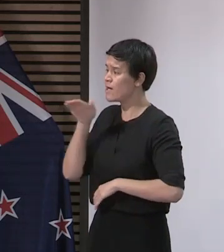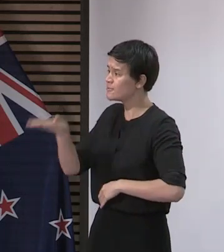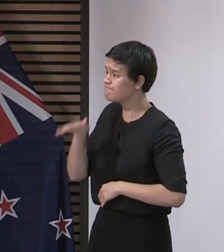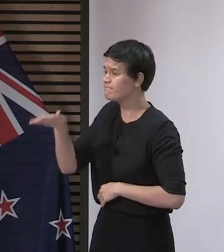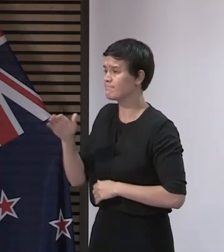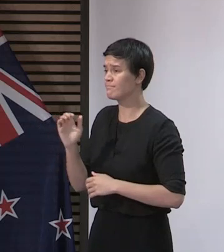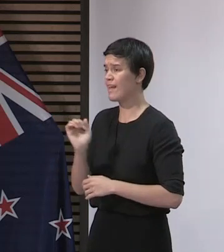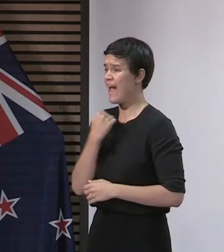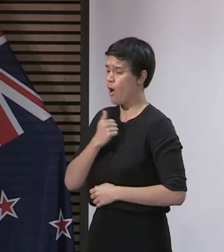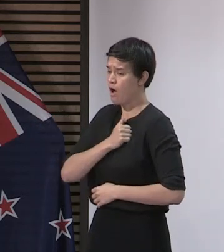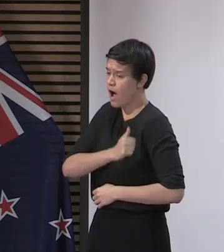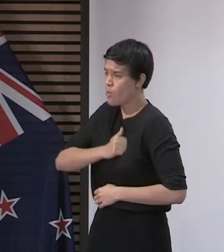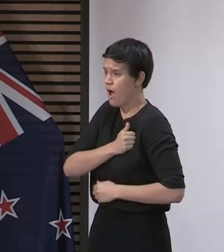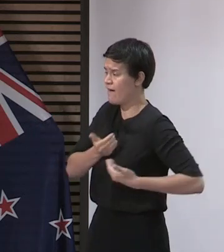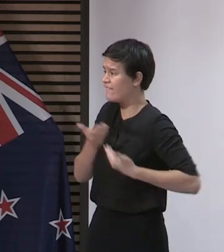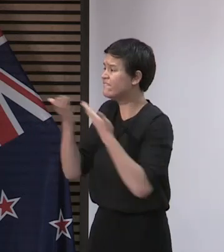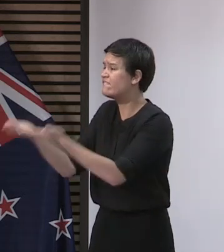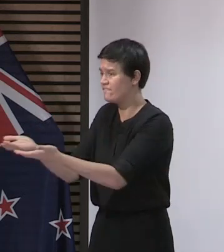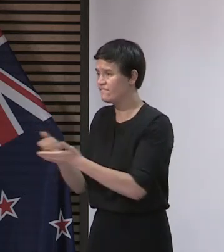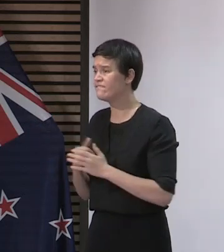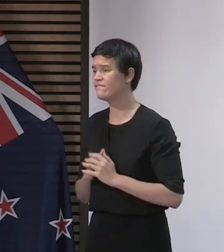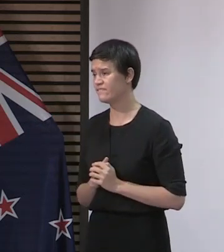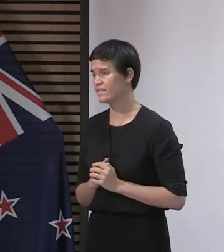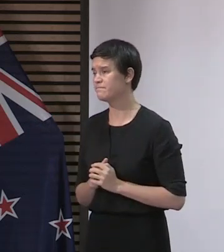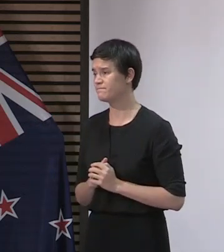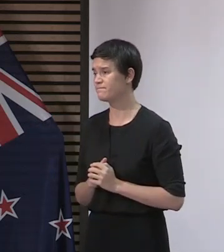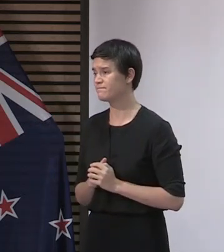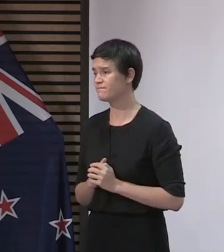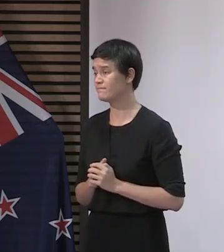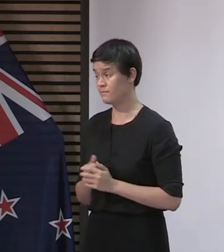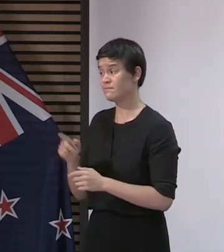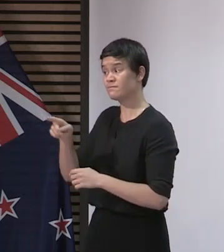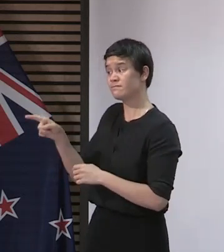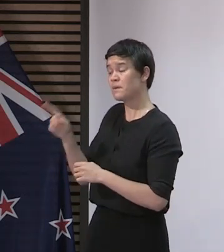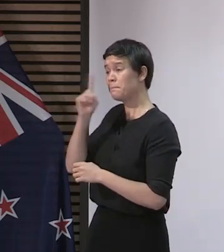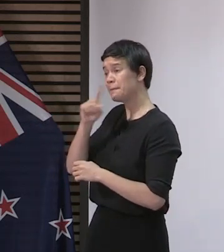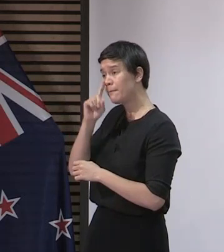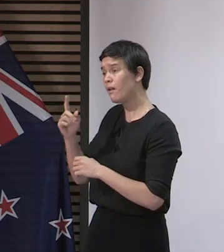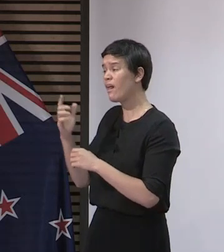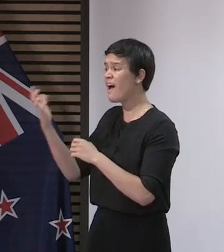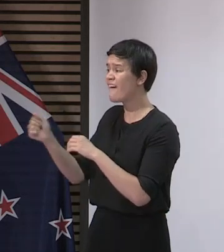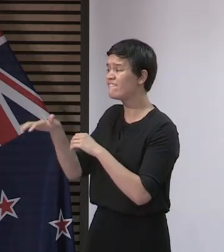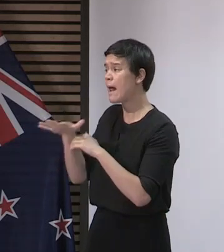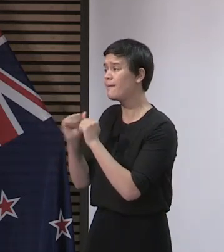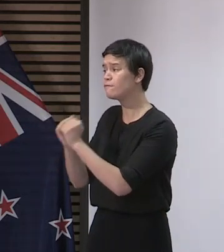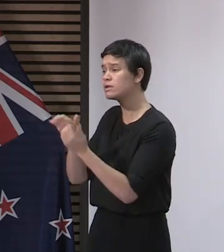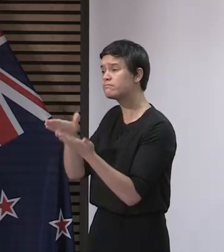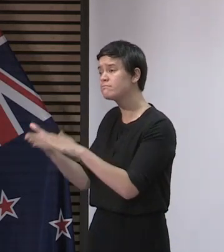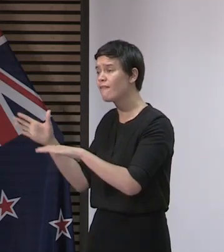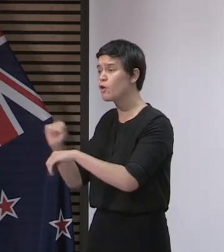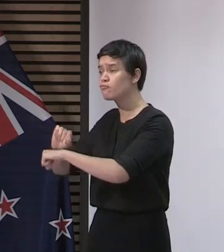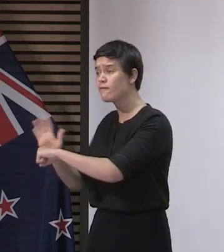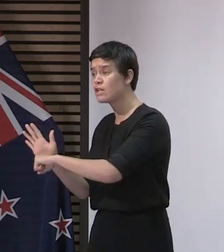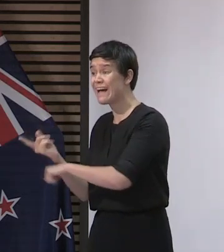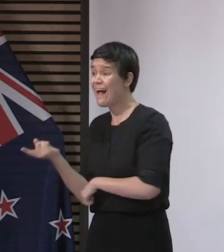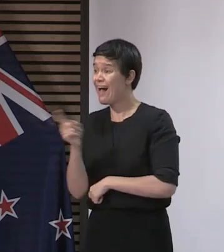love in their time of loss. As we do to anyone who has lost someone during lockdown and may have been unable to be with them or